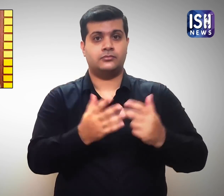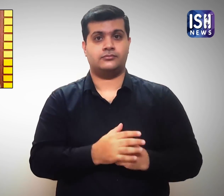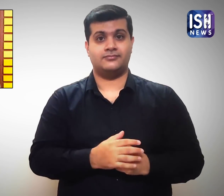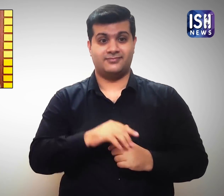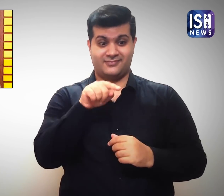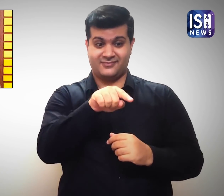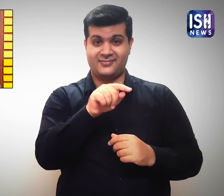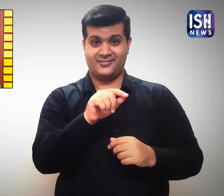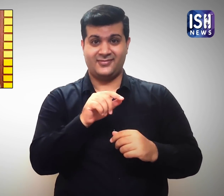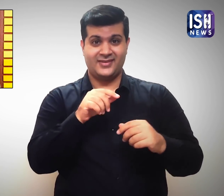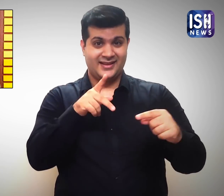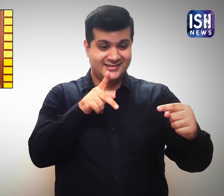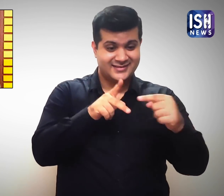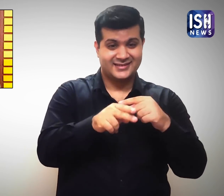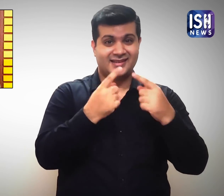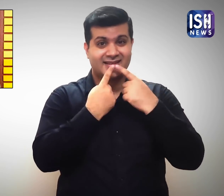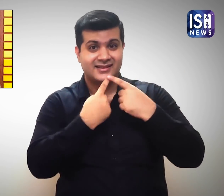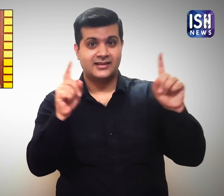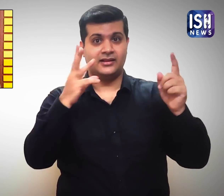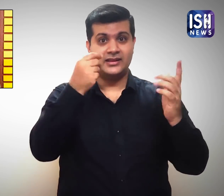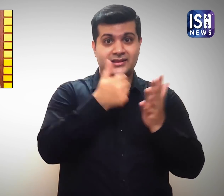It is too early to announce a launch date.